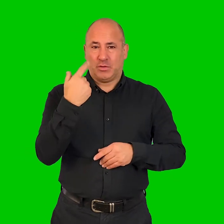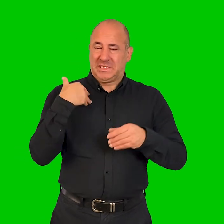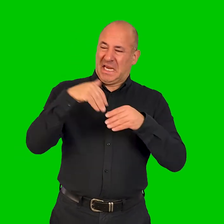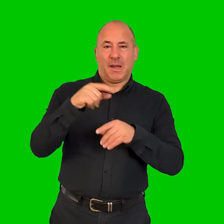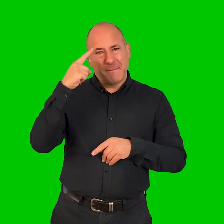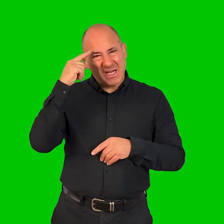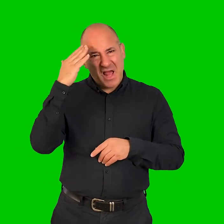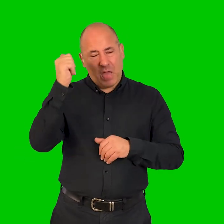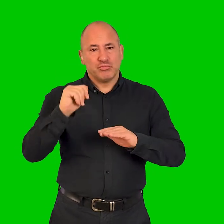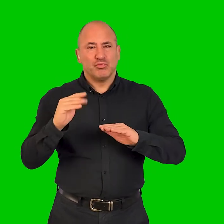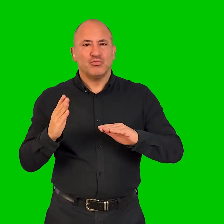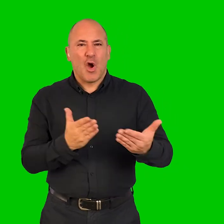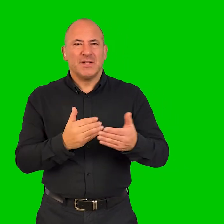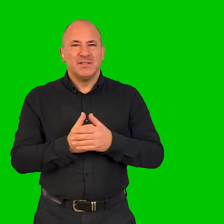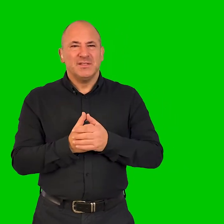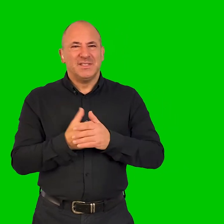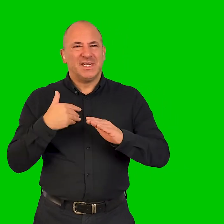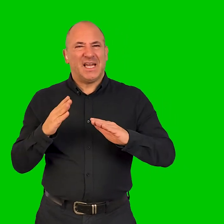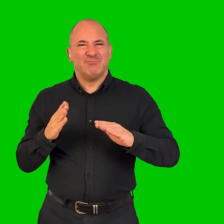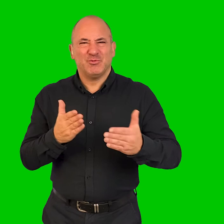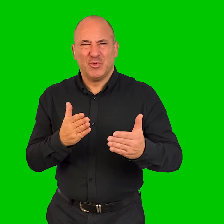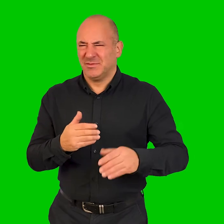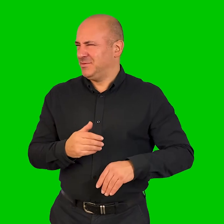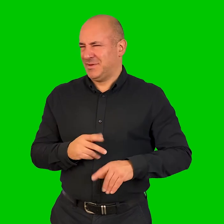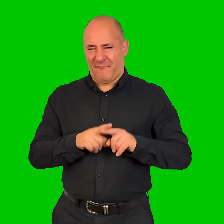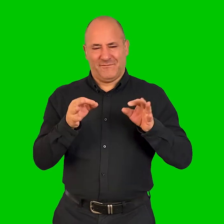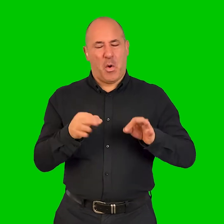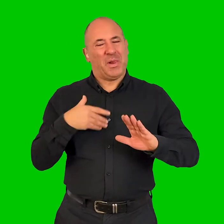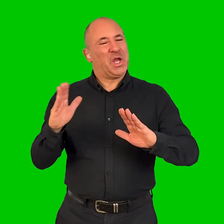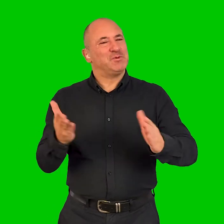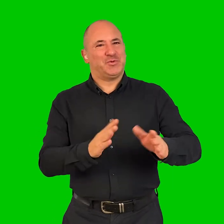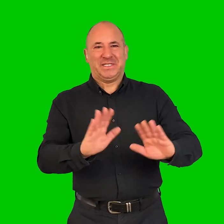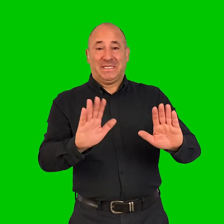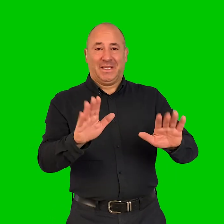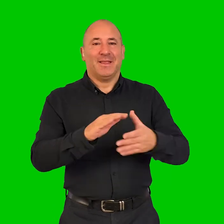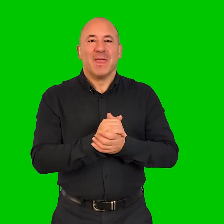was first introduced to mental health services, introduced, that sounds very formal, doesn't it,